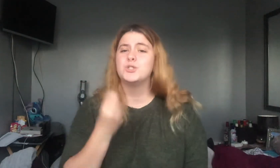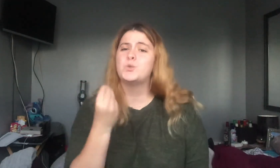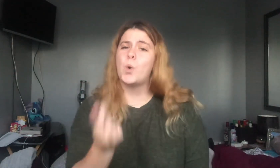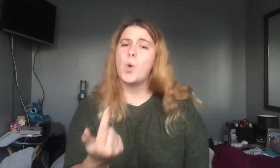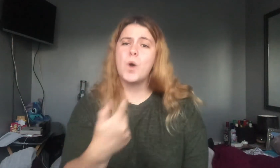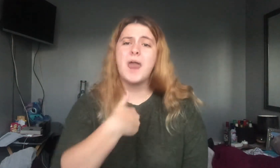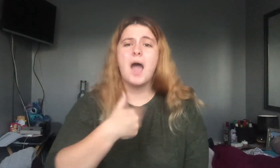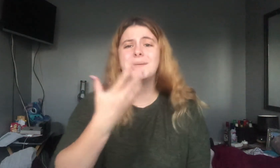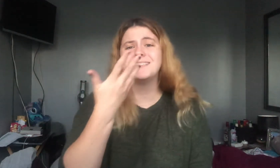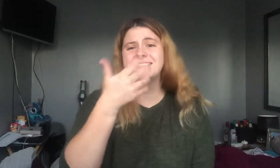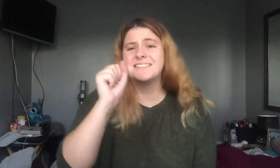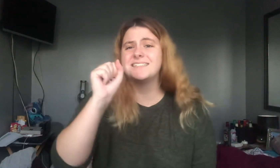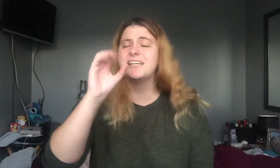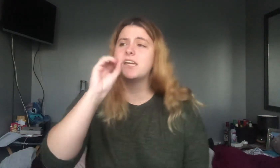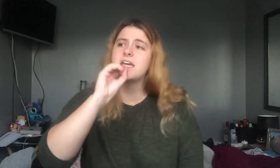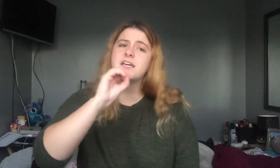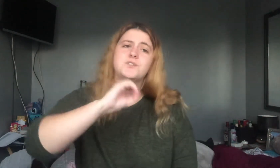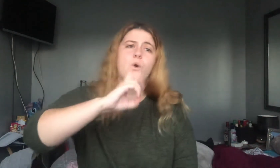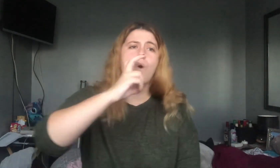Soon I'll be 60 years old.